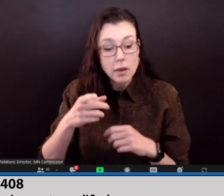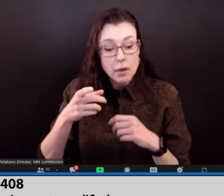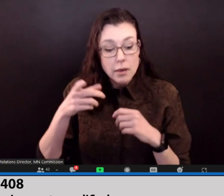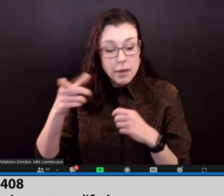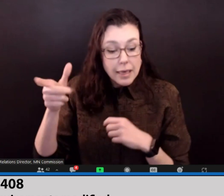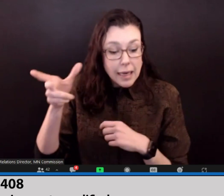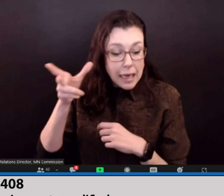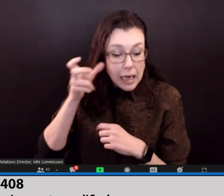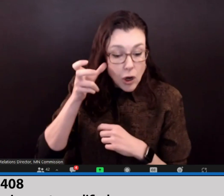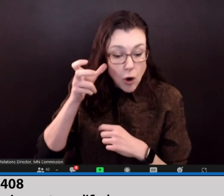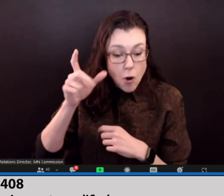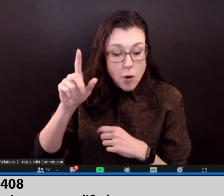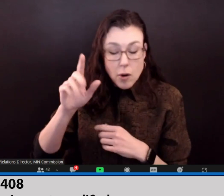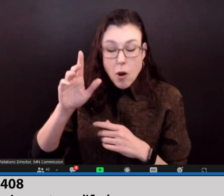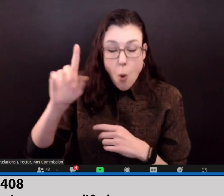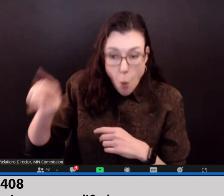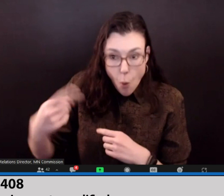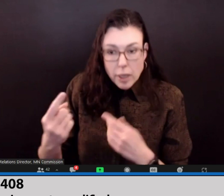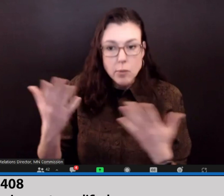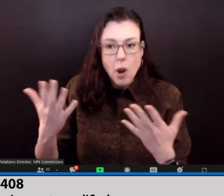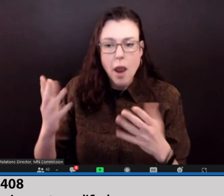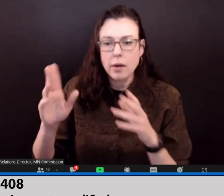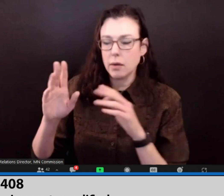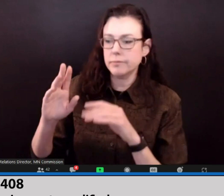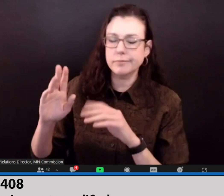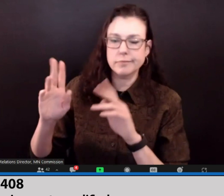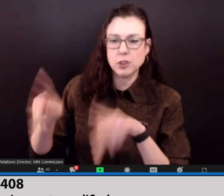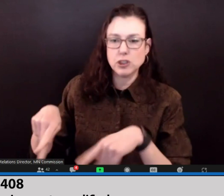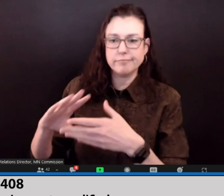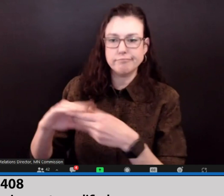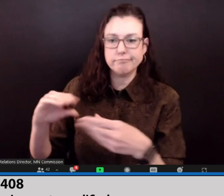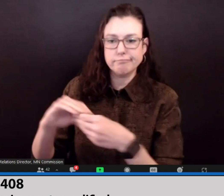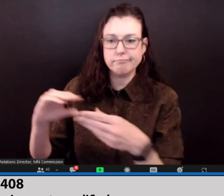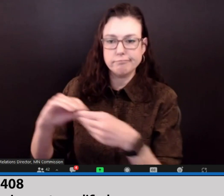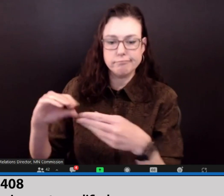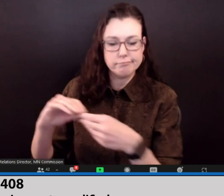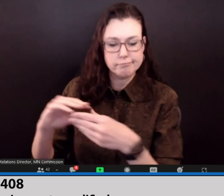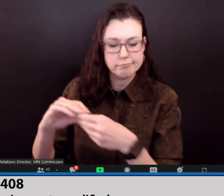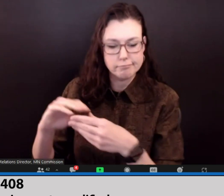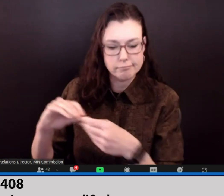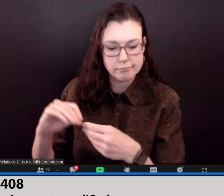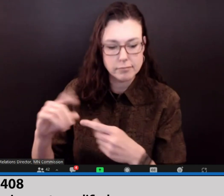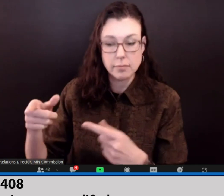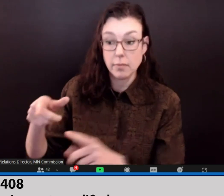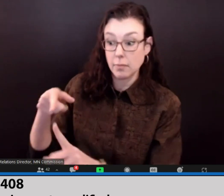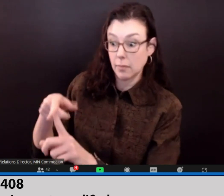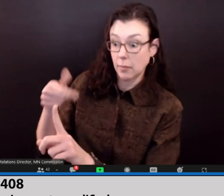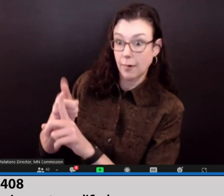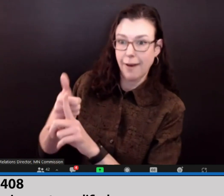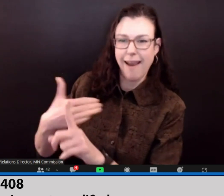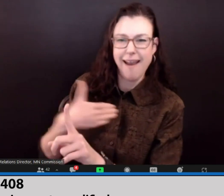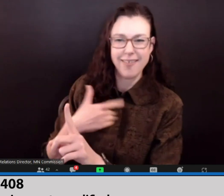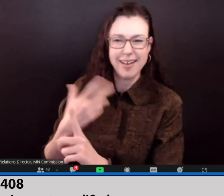And all they can hear is a narrator with a thick foreign accent